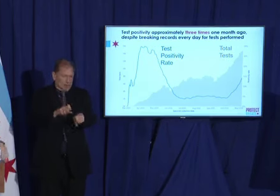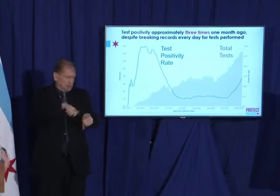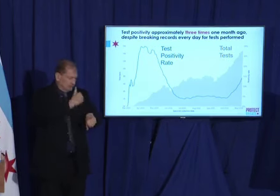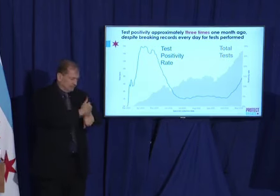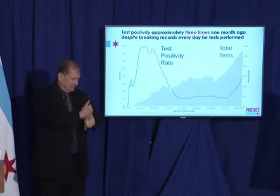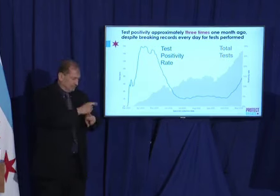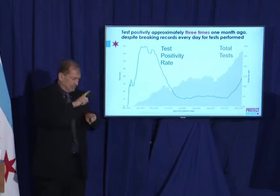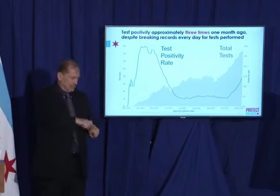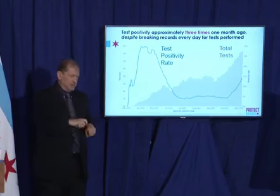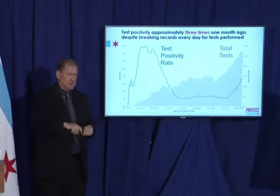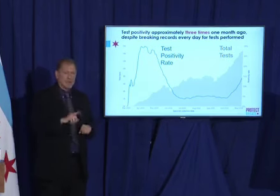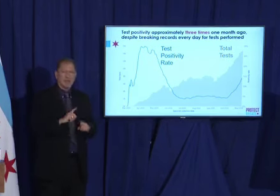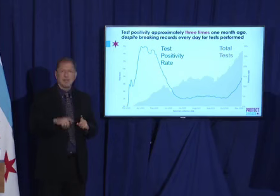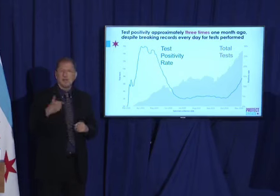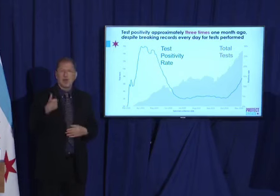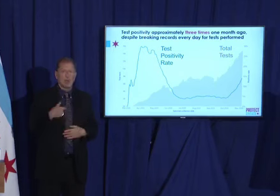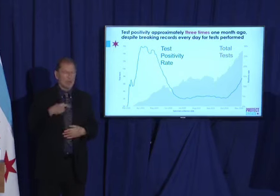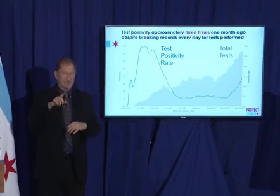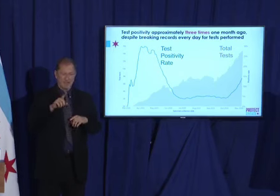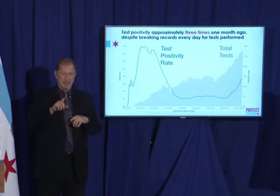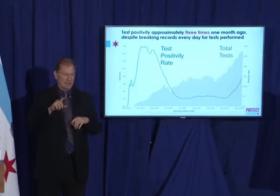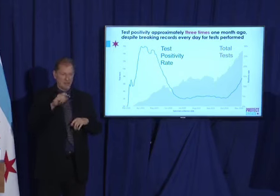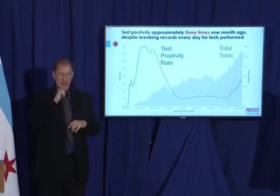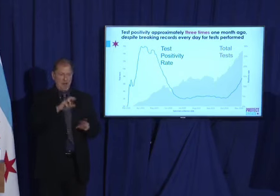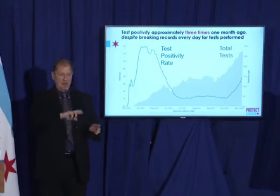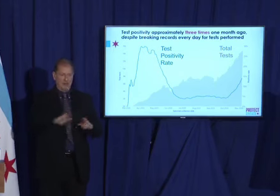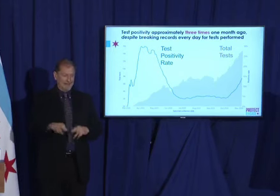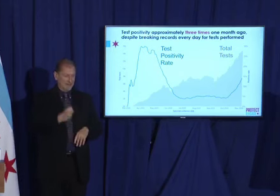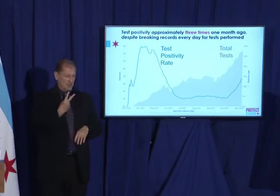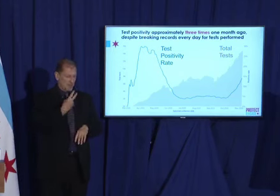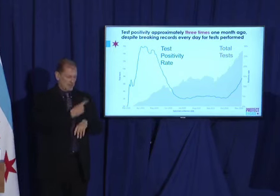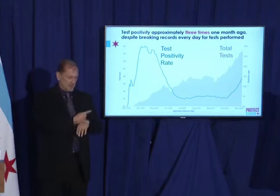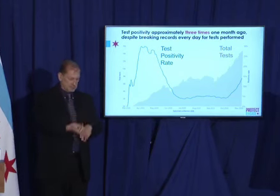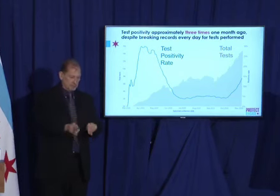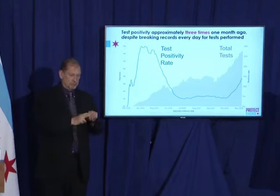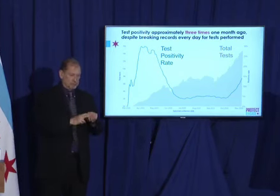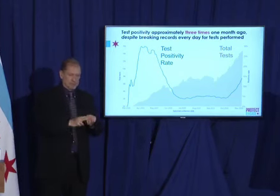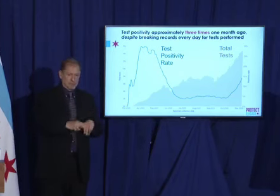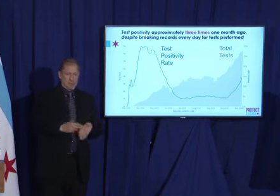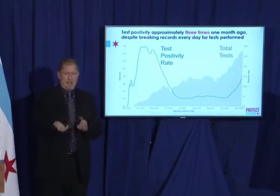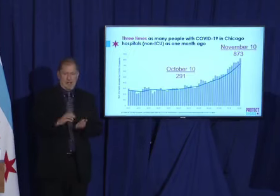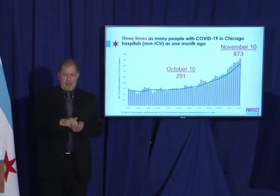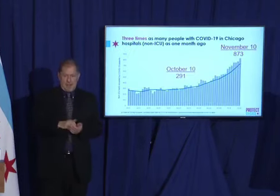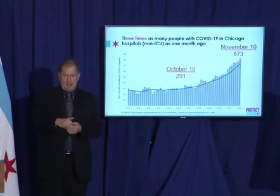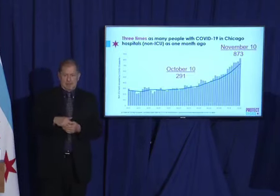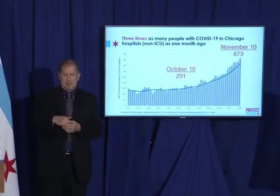up for a 12 day doubling rate in a city of 2.7 million people to handle COVID.